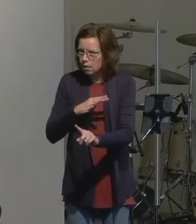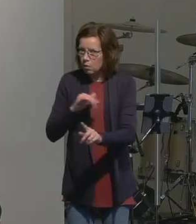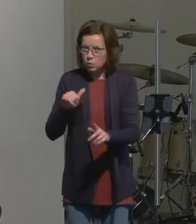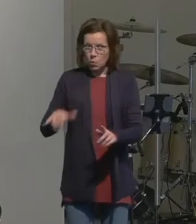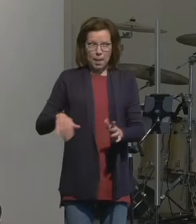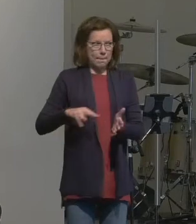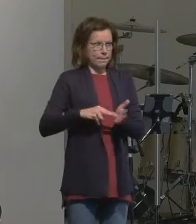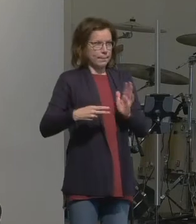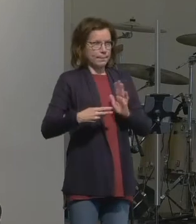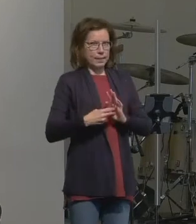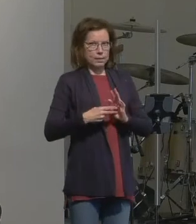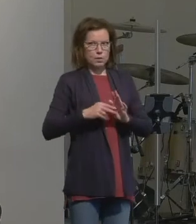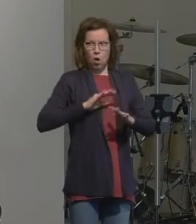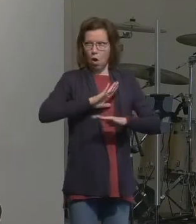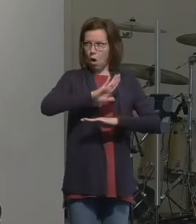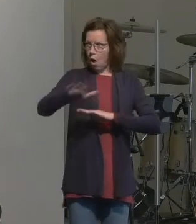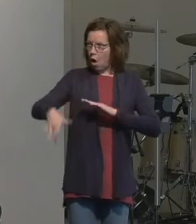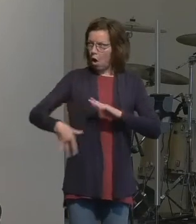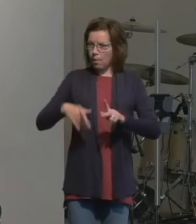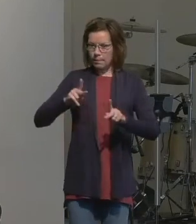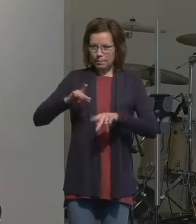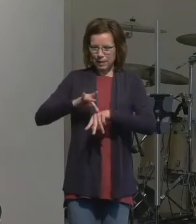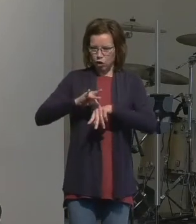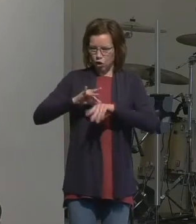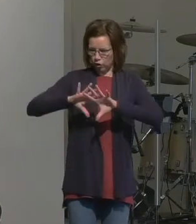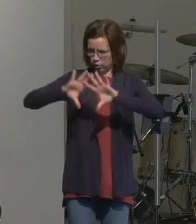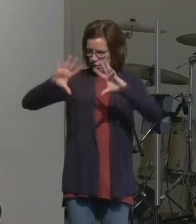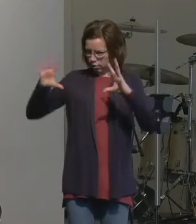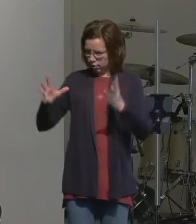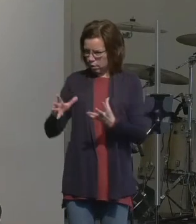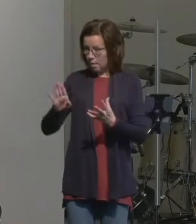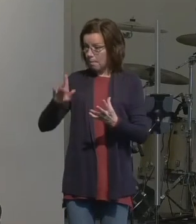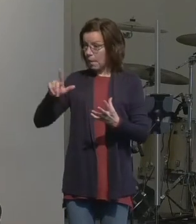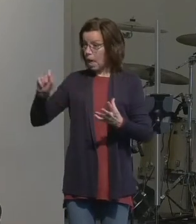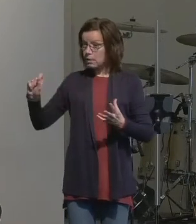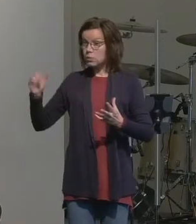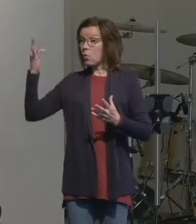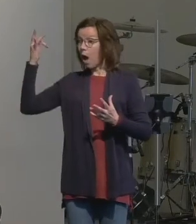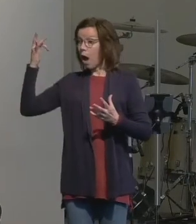by which all the families of the earth are being blessed because Jesus came and died